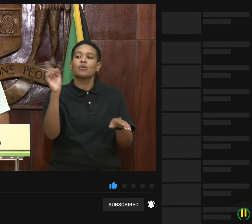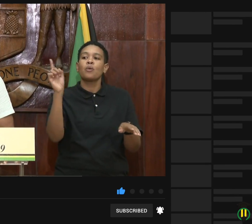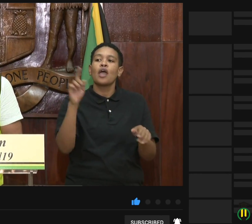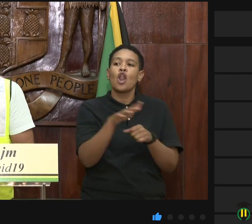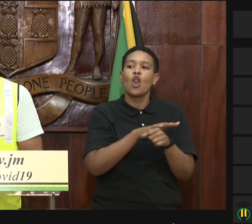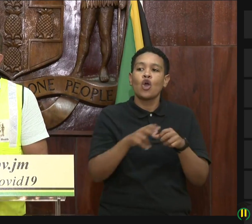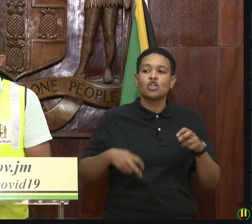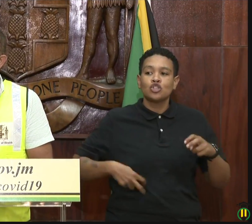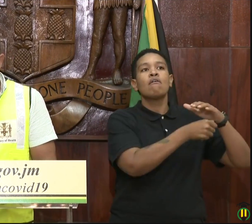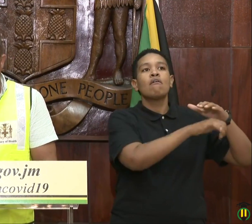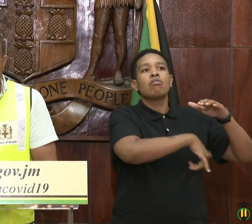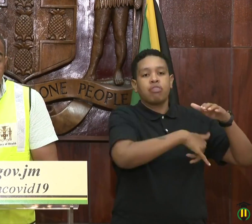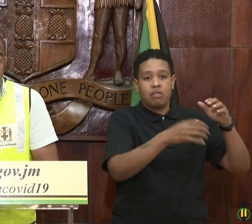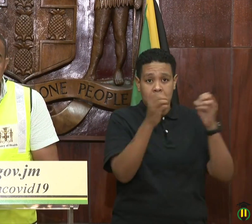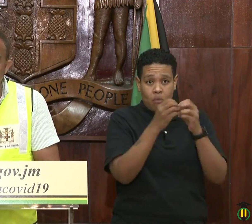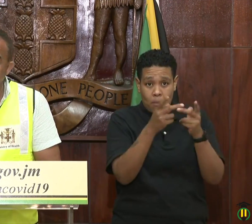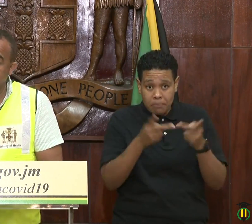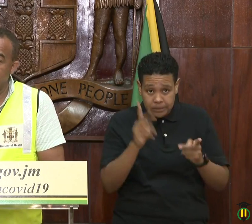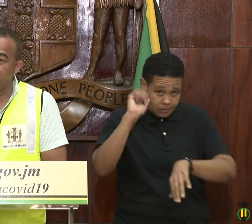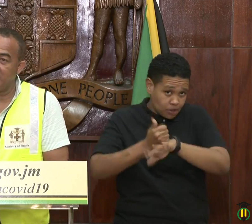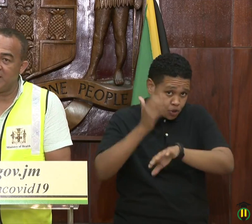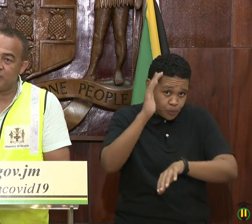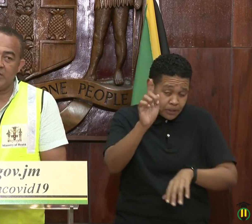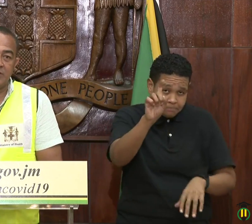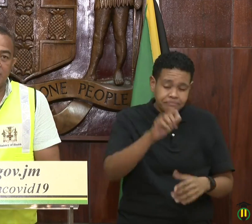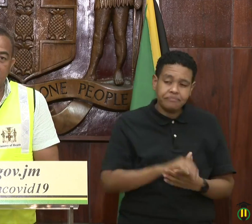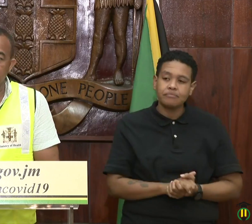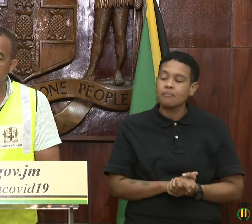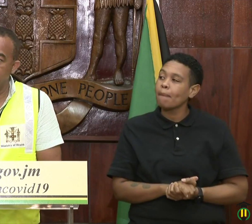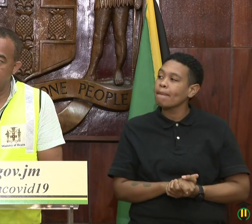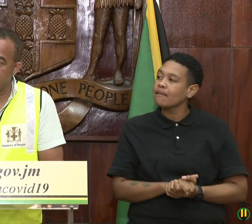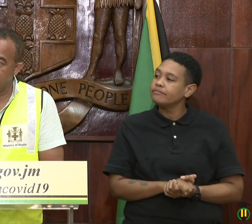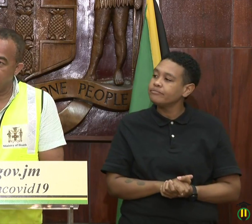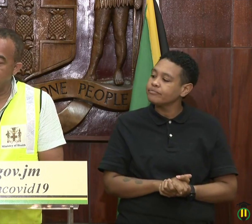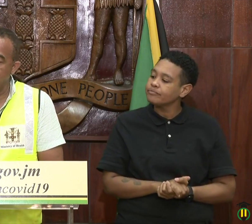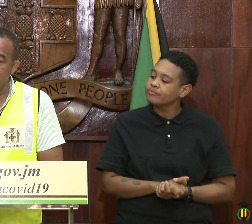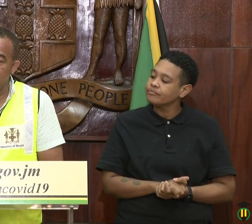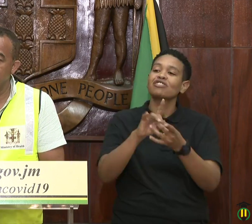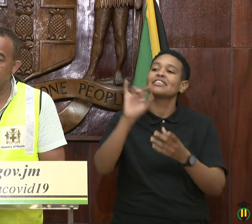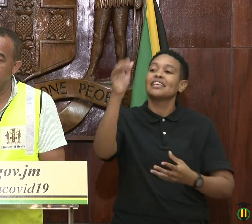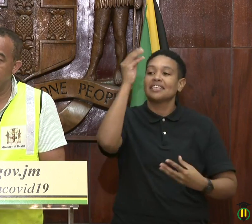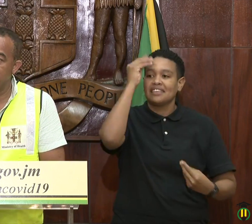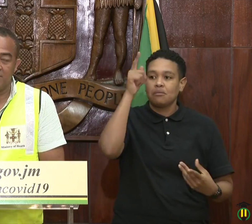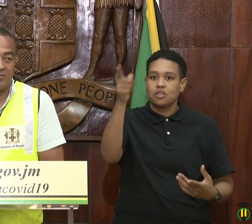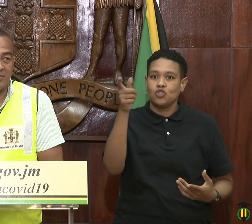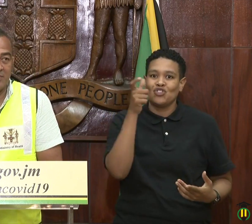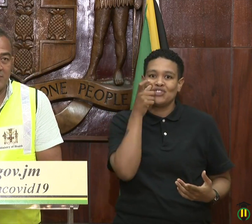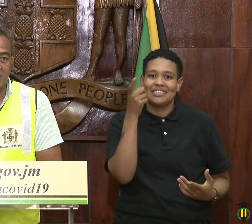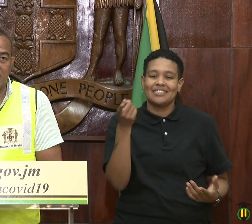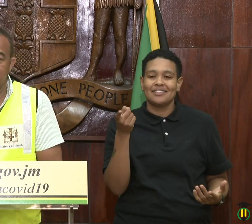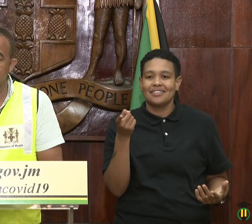transmission. Do you have any information about that? Okay. So, um, as it relates to that issue of um,